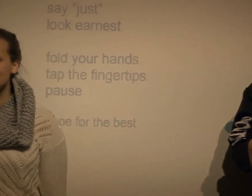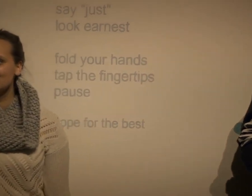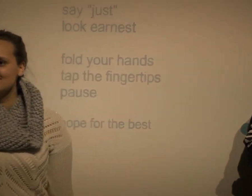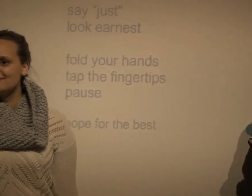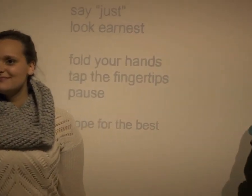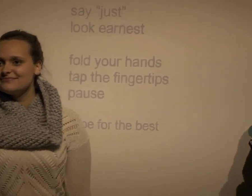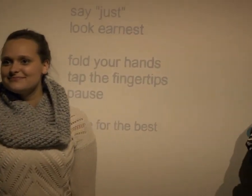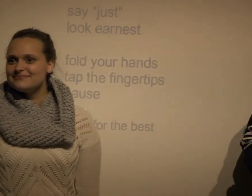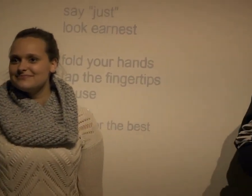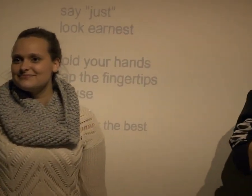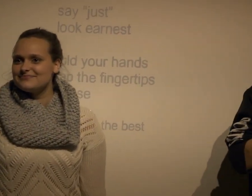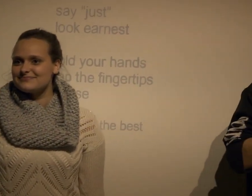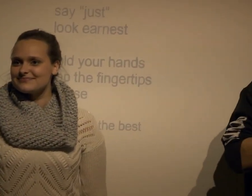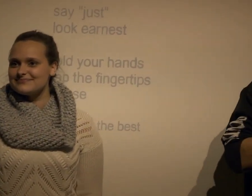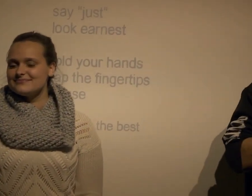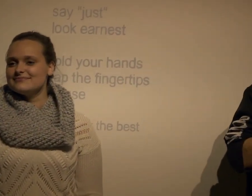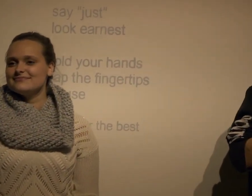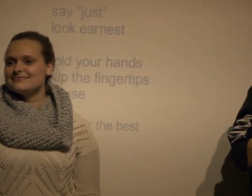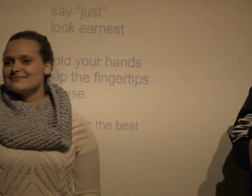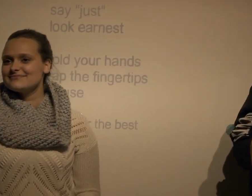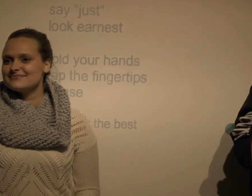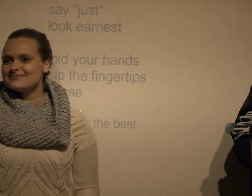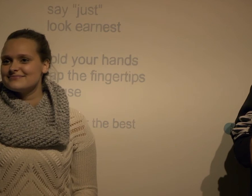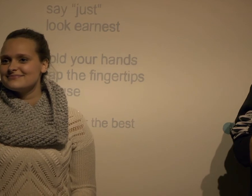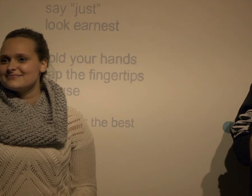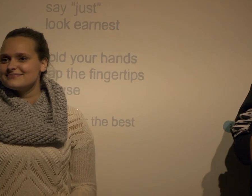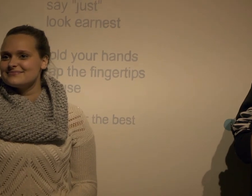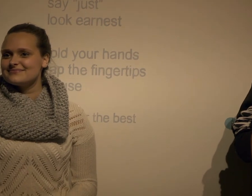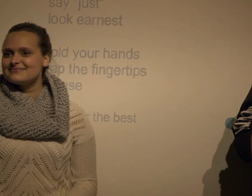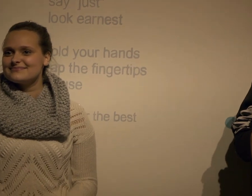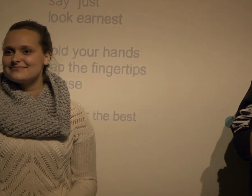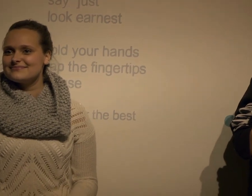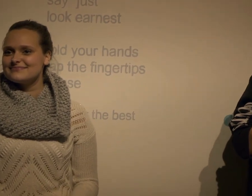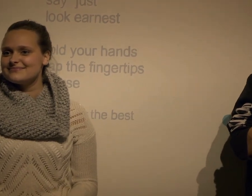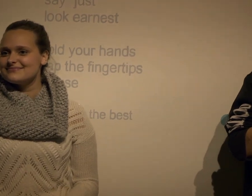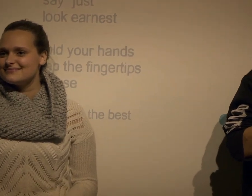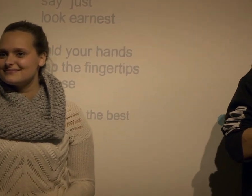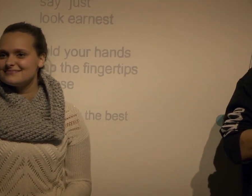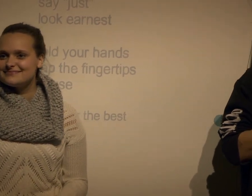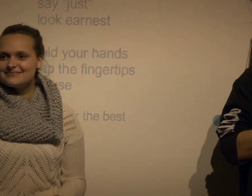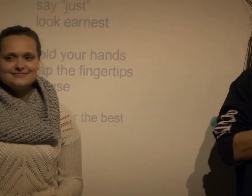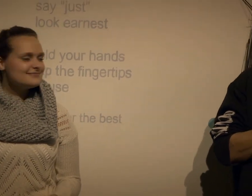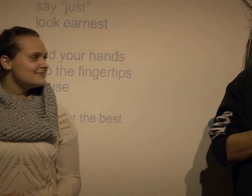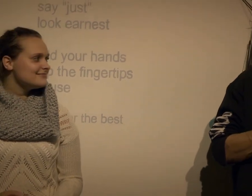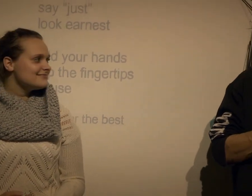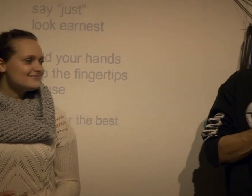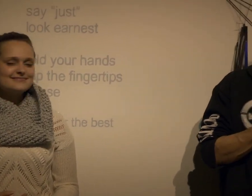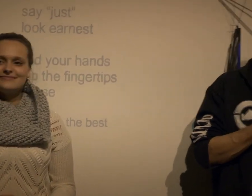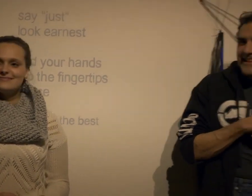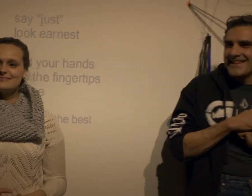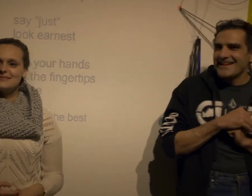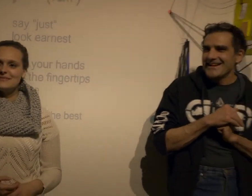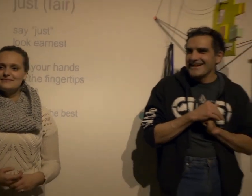uncomfortable and may be a little nervous so be brave and make eye contact and that's the